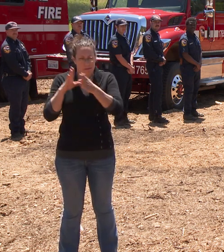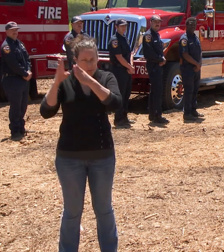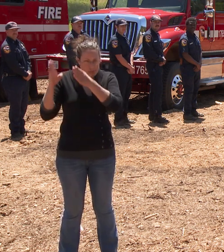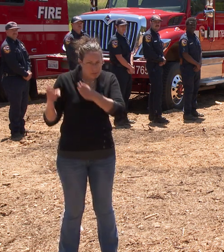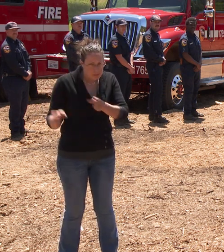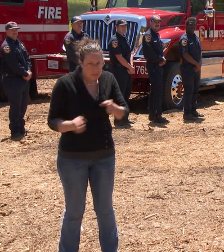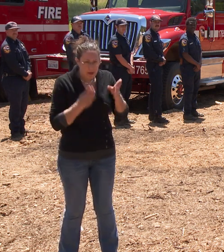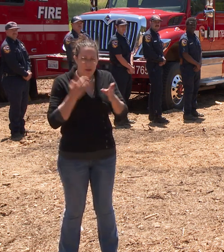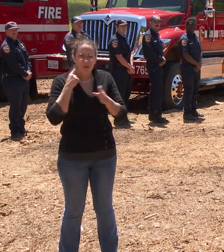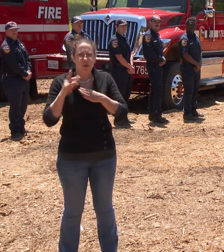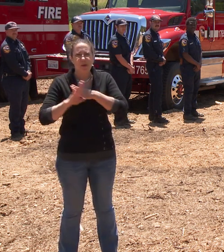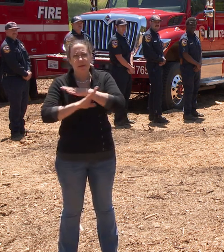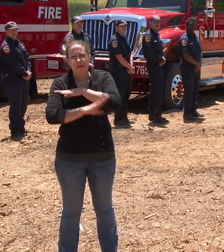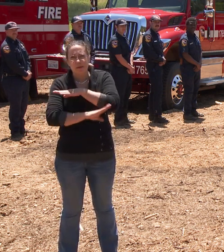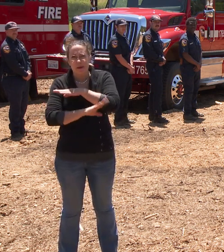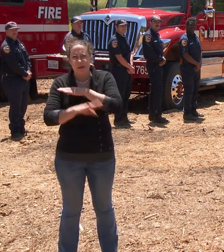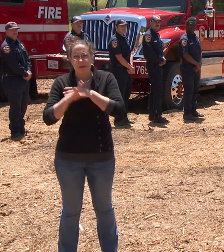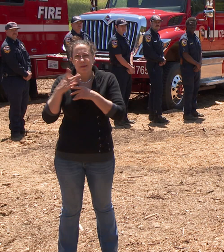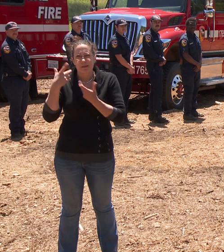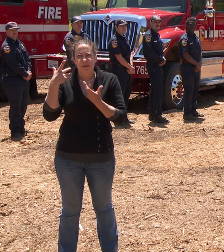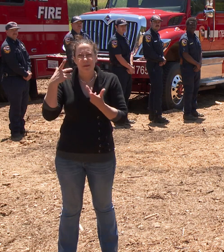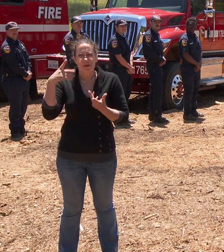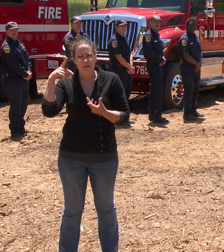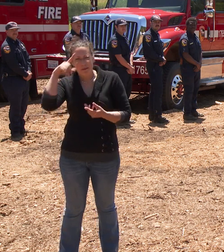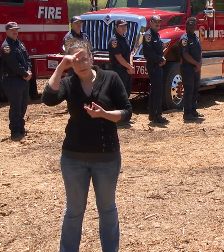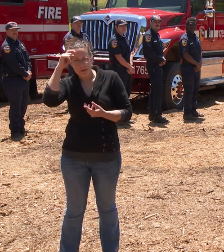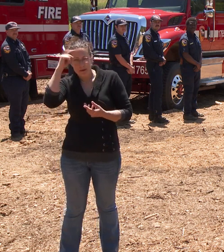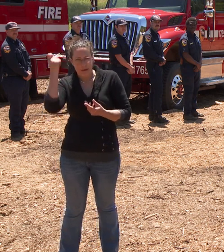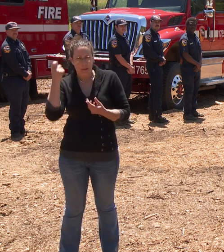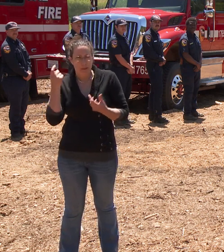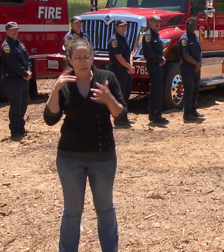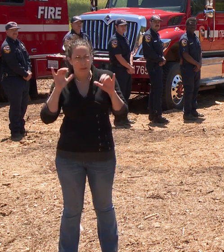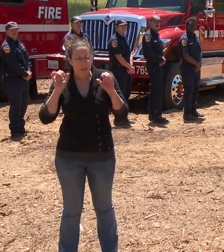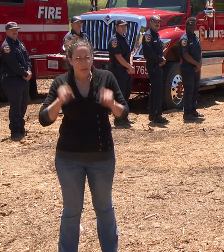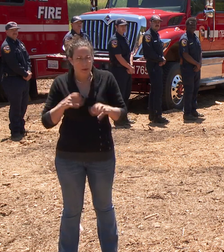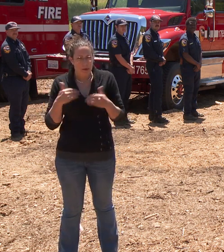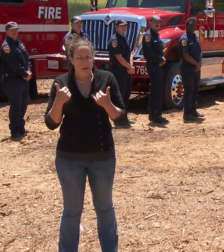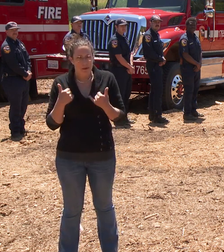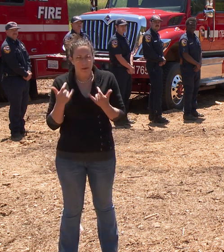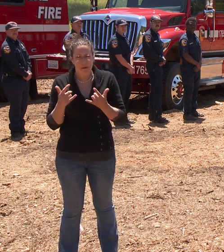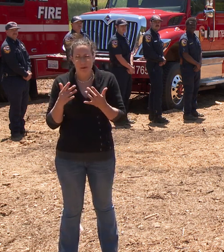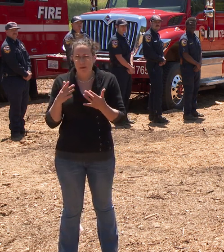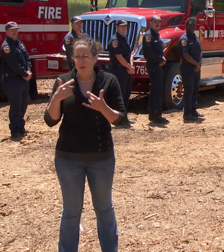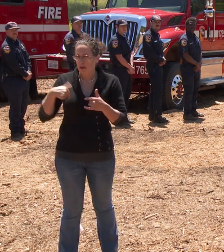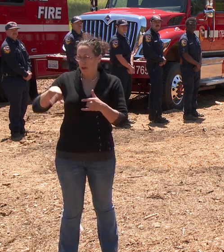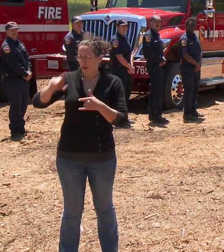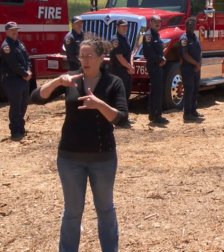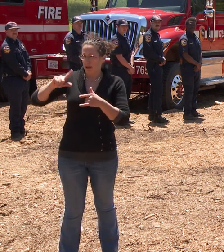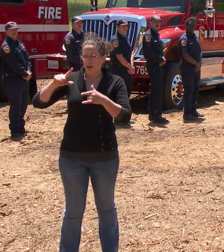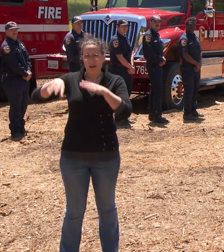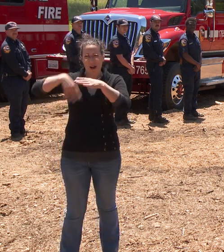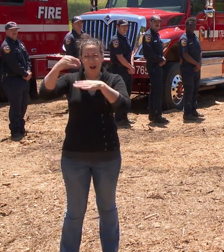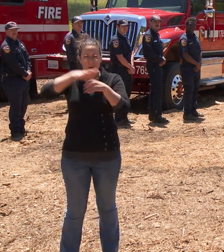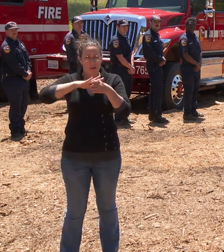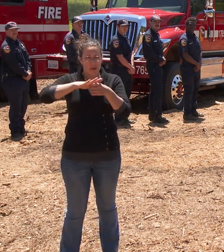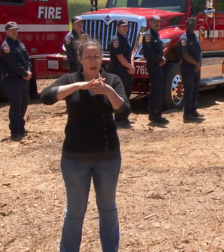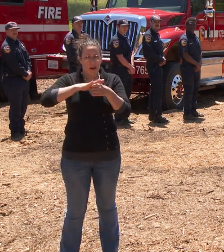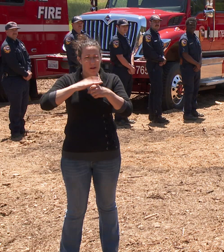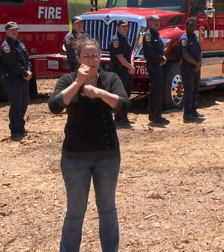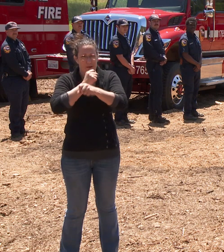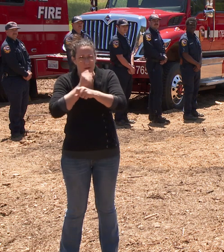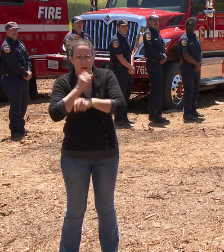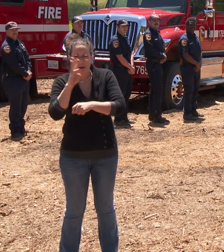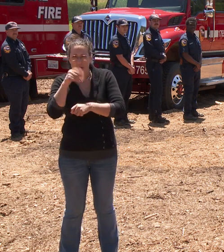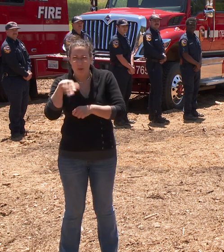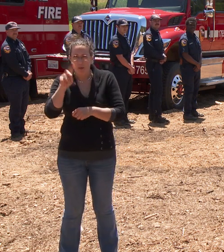in the late summer and early fall months when many of our local resources are historically out of the area fighting major